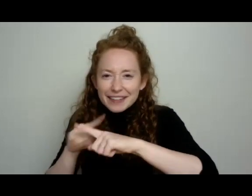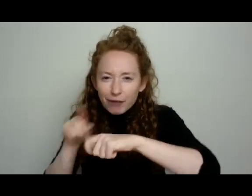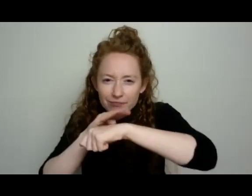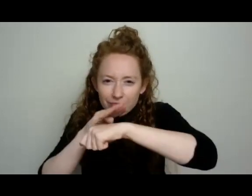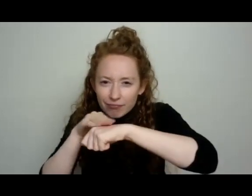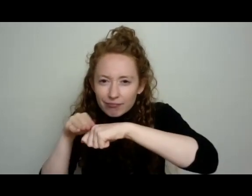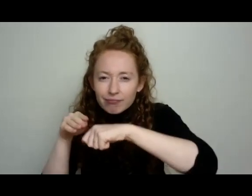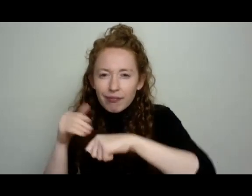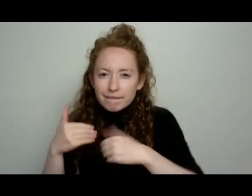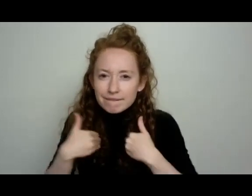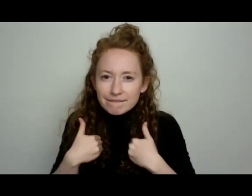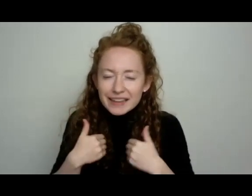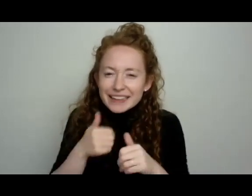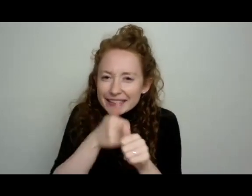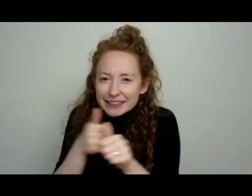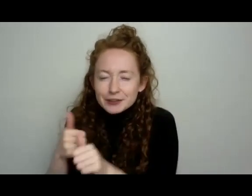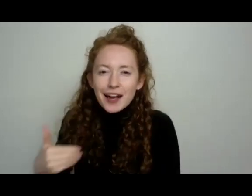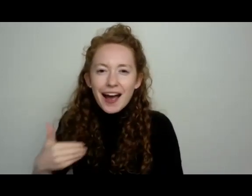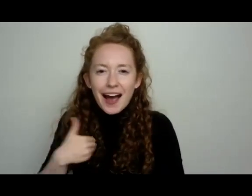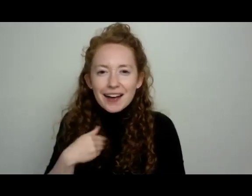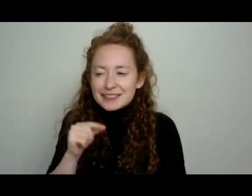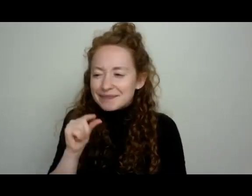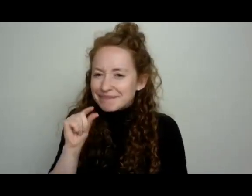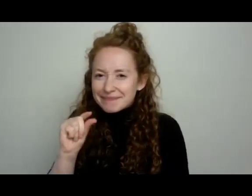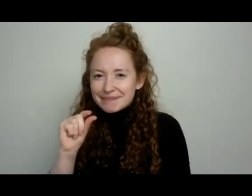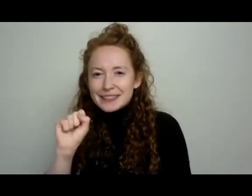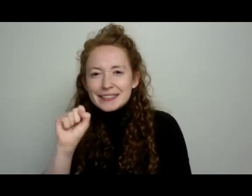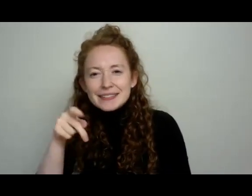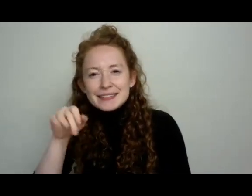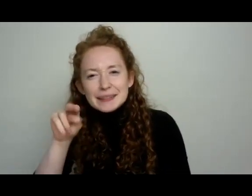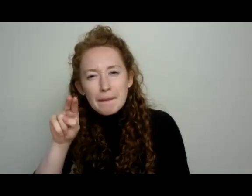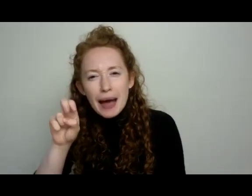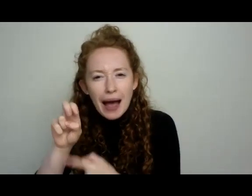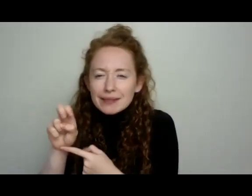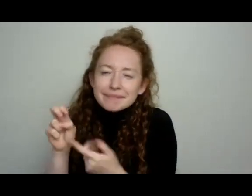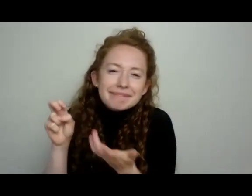bumps. And each of those has this tiny little, to call it a spine is honestly drama.